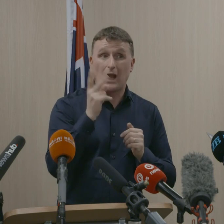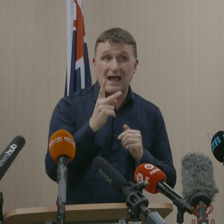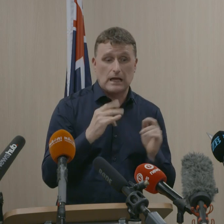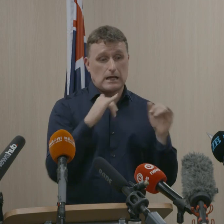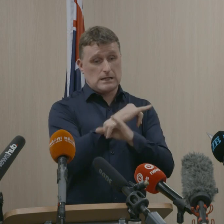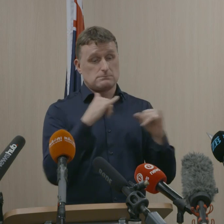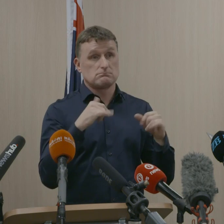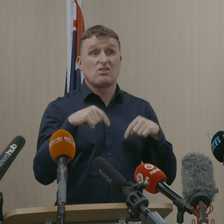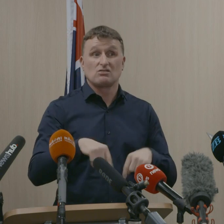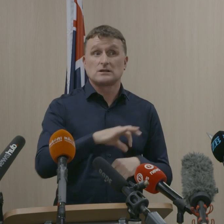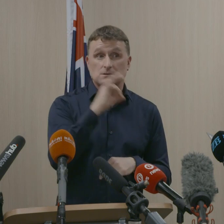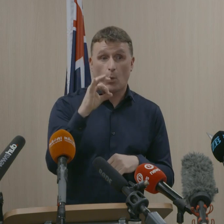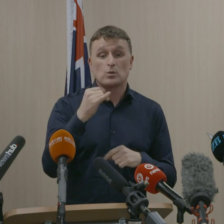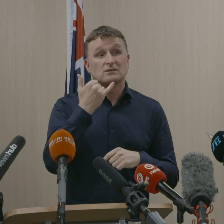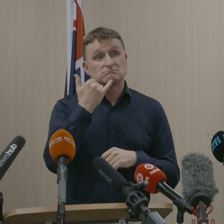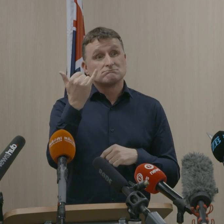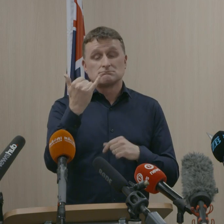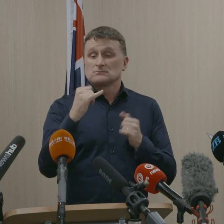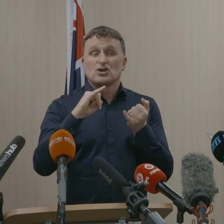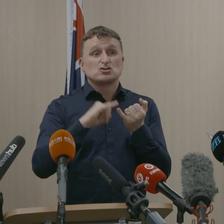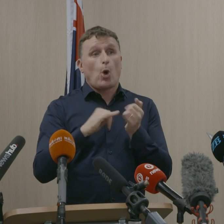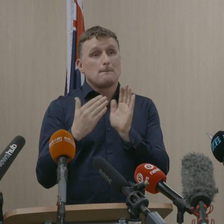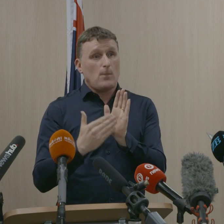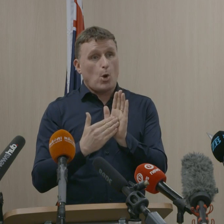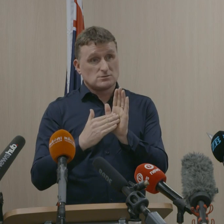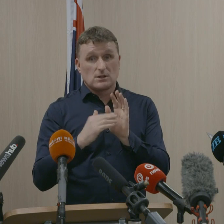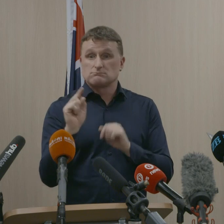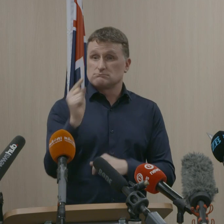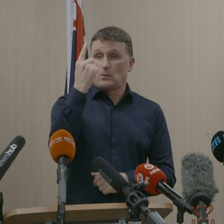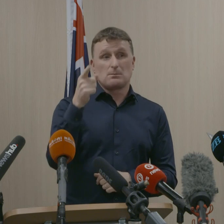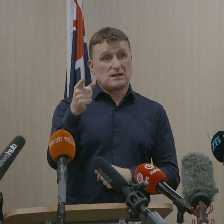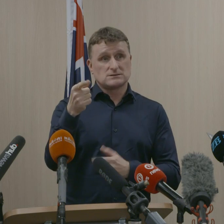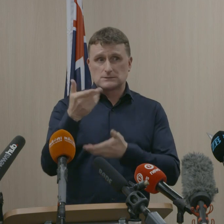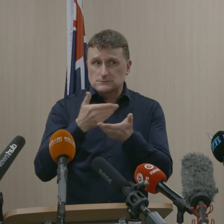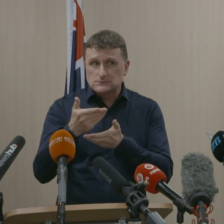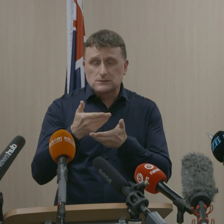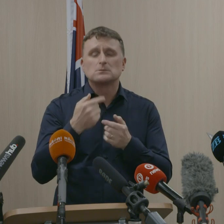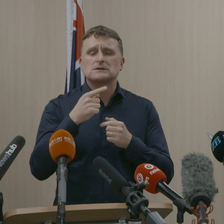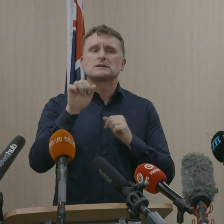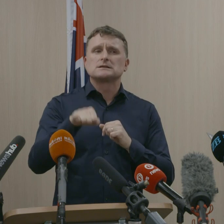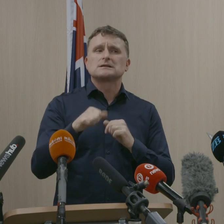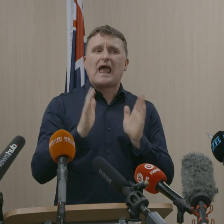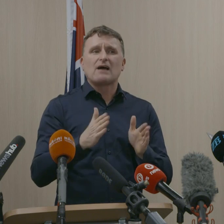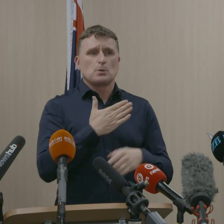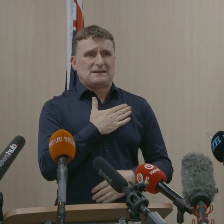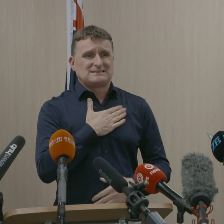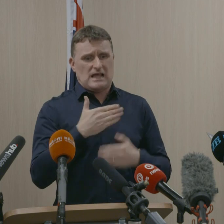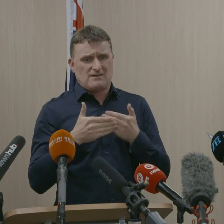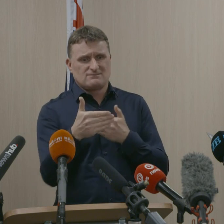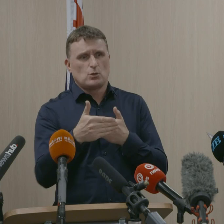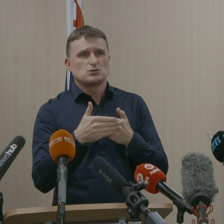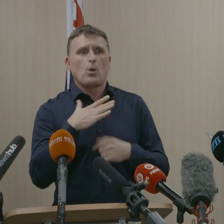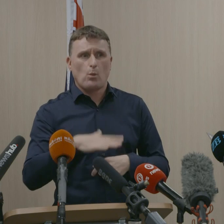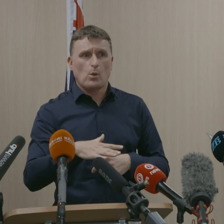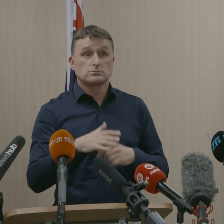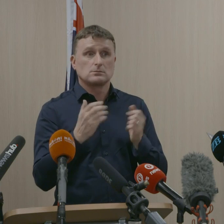conveyed this view directly. But it must be safe. In the lead-up to reviewing the suspension, we'd need to be certain that the outbreak in New